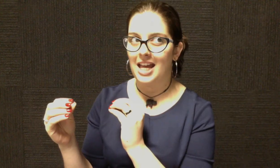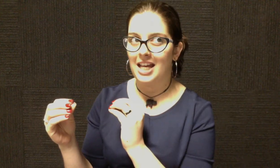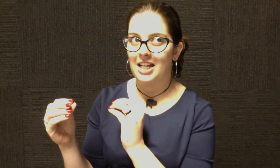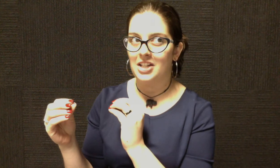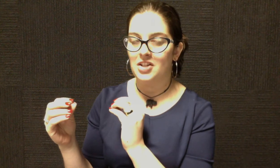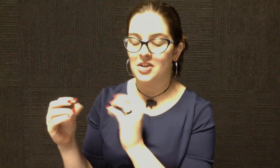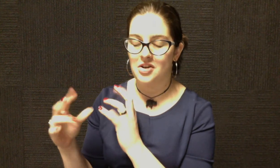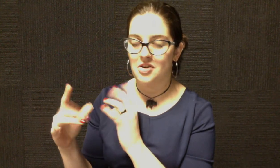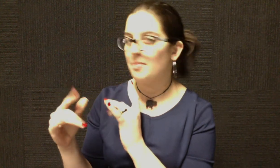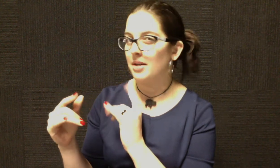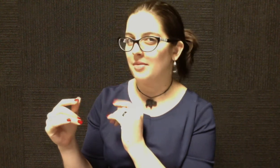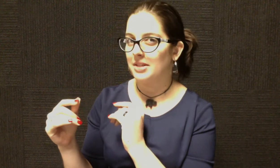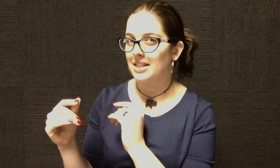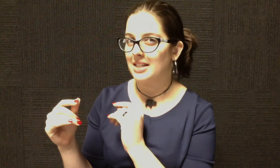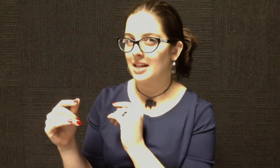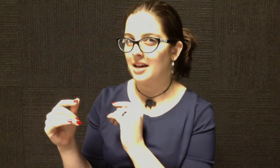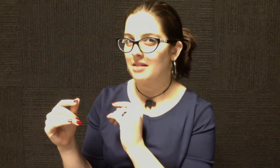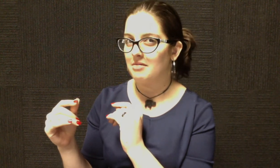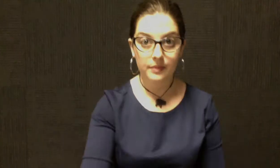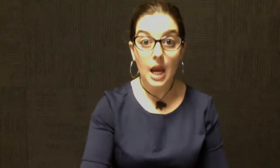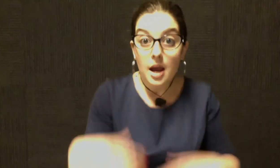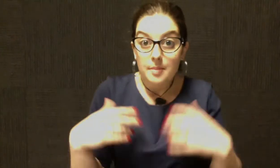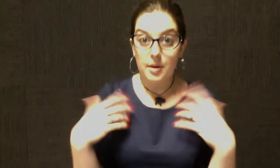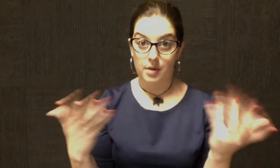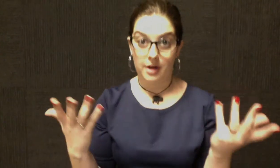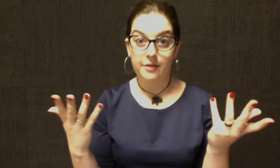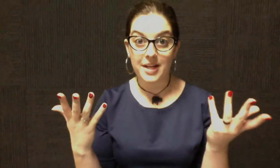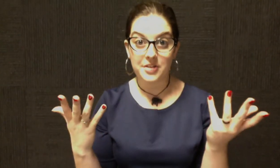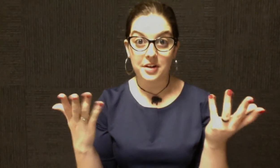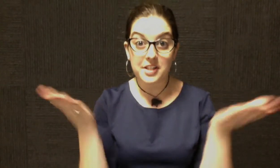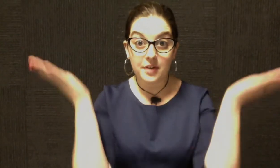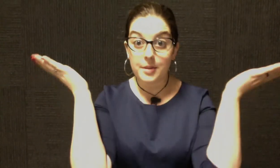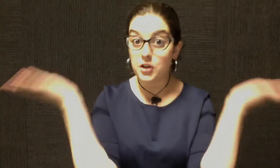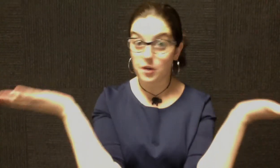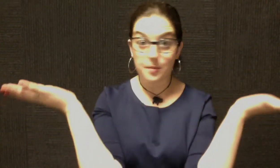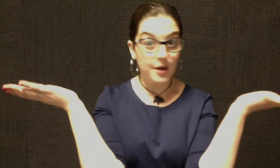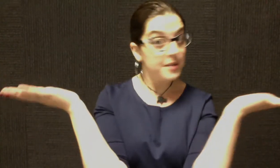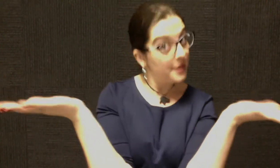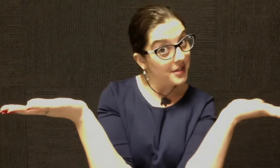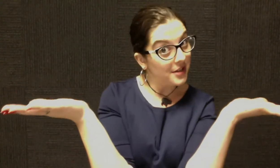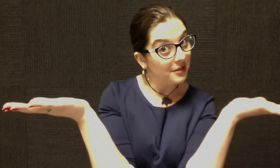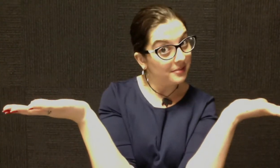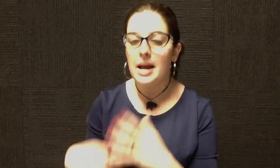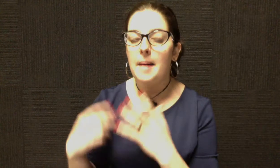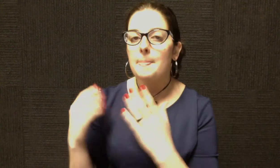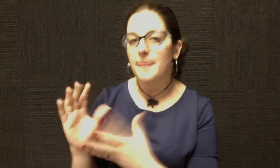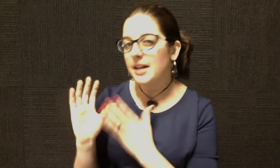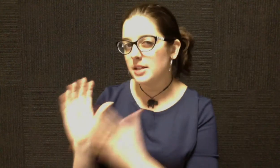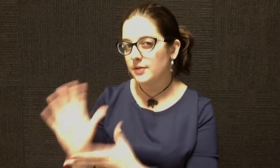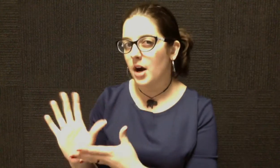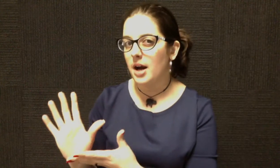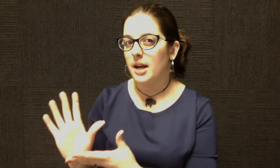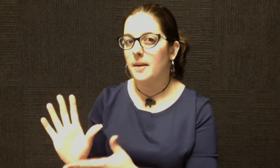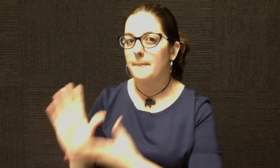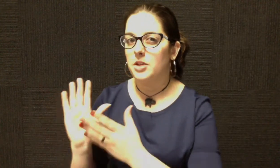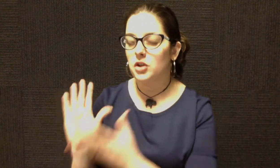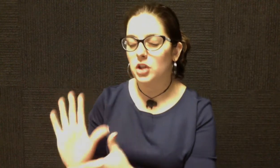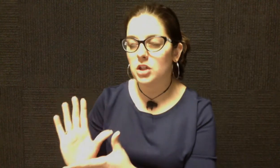And nobody wants to see that. But what if my song is from a jukebox musical? That's fine, but just